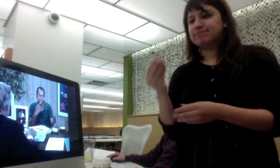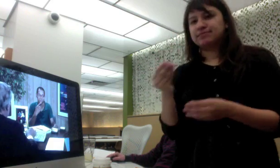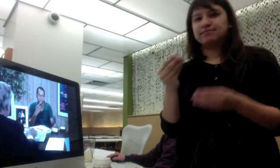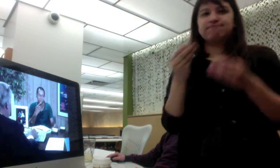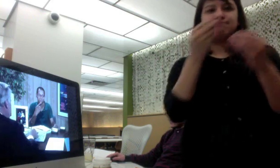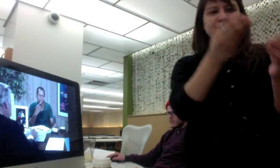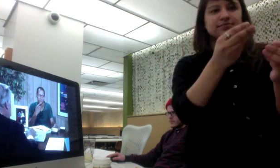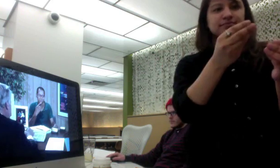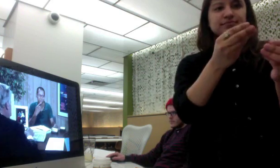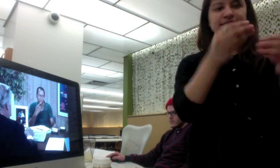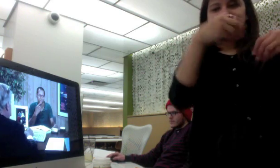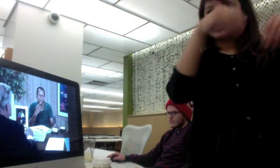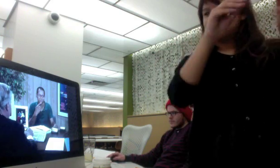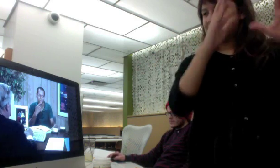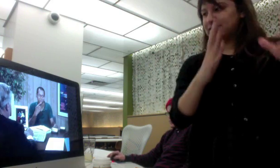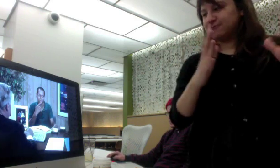or not you qualify for the loan.